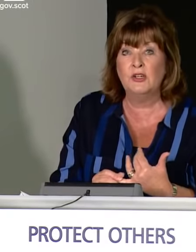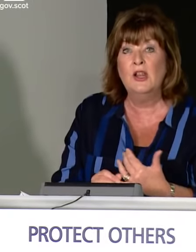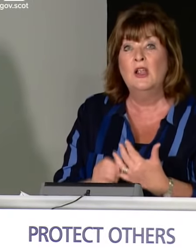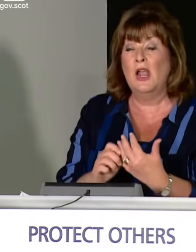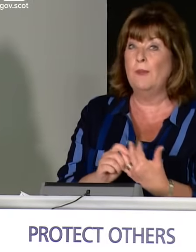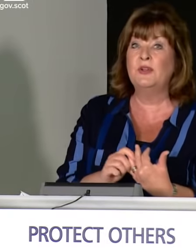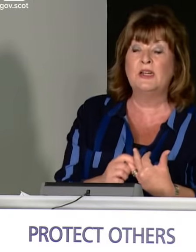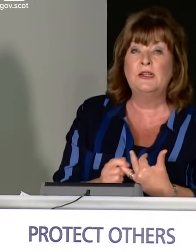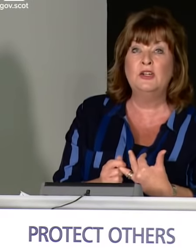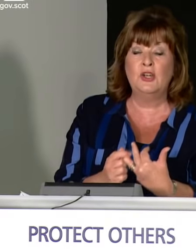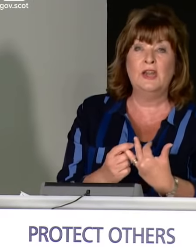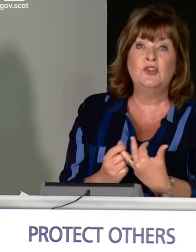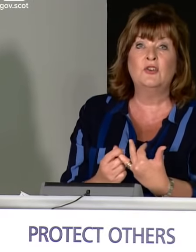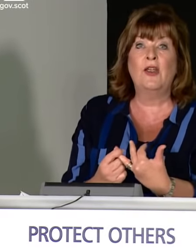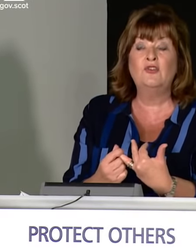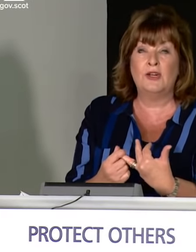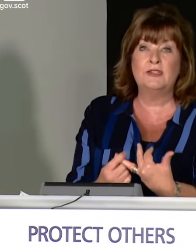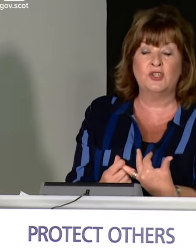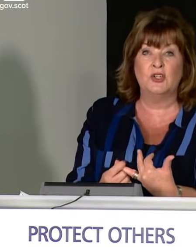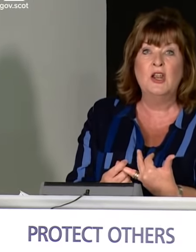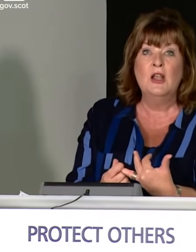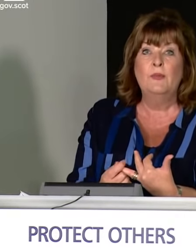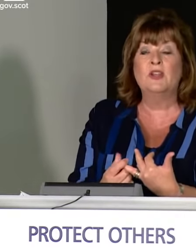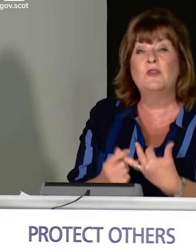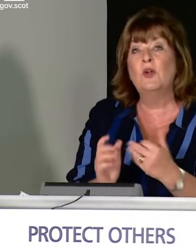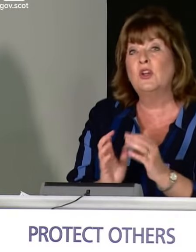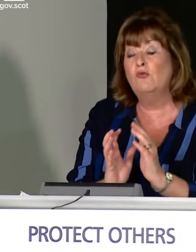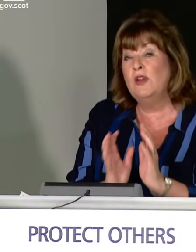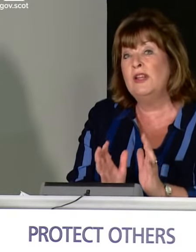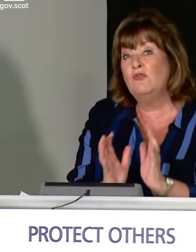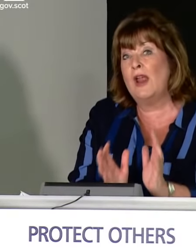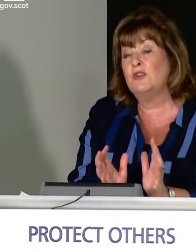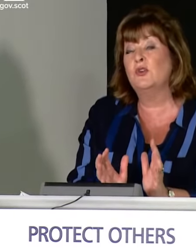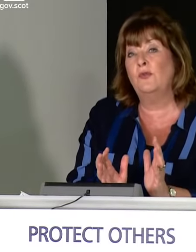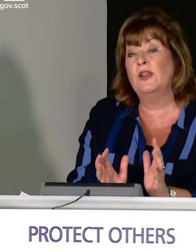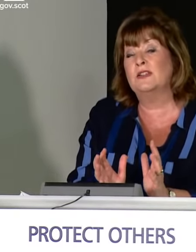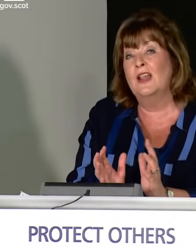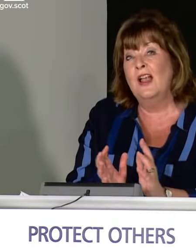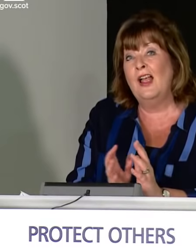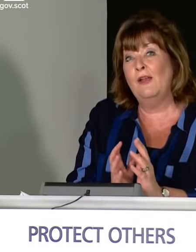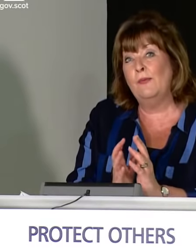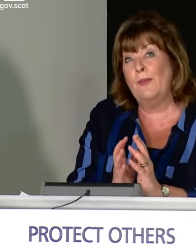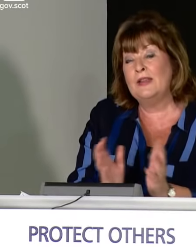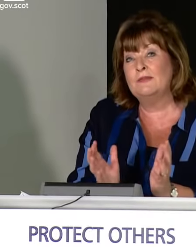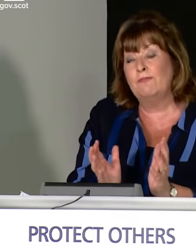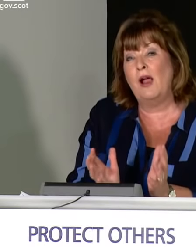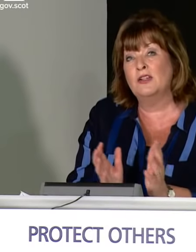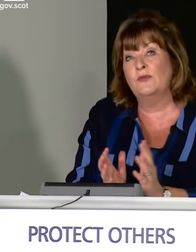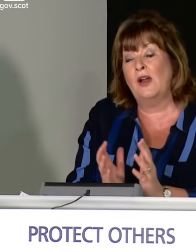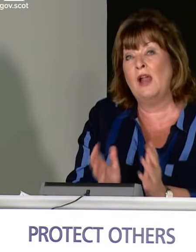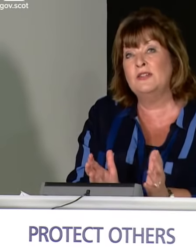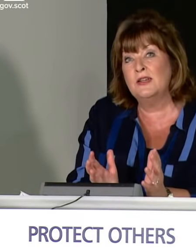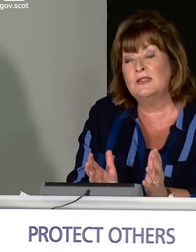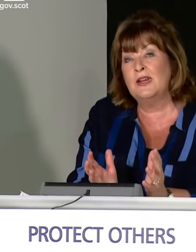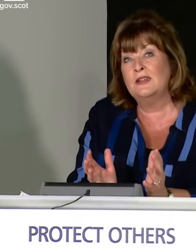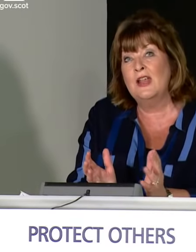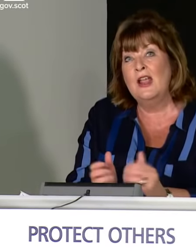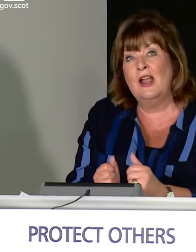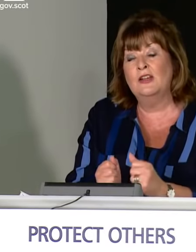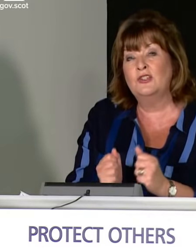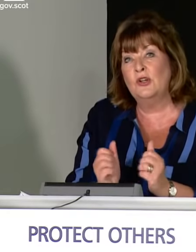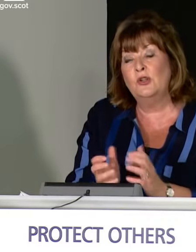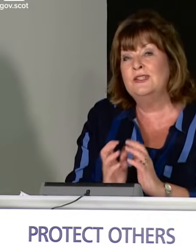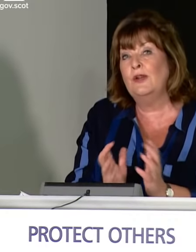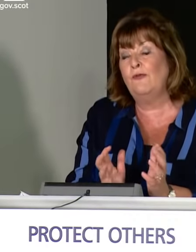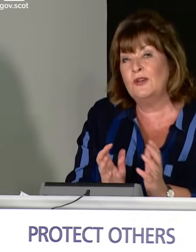regulation, particularly in issues around transition, because if we're going to really retrofit mass parts of our housing estate